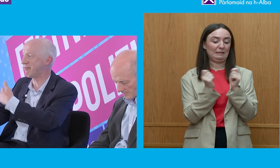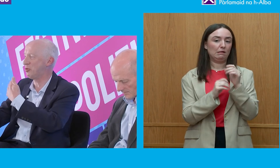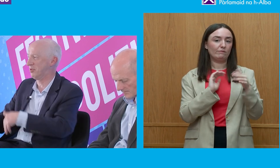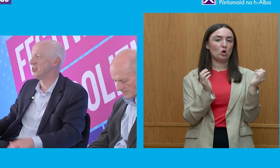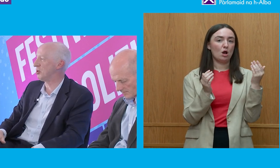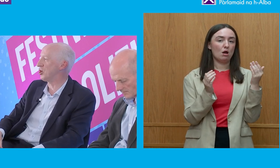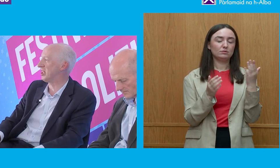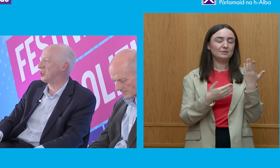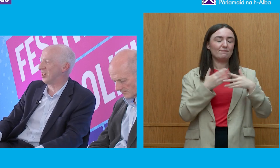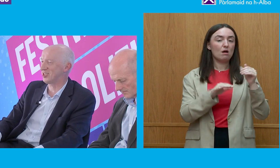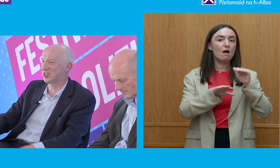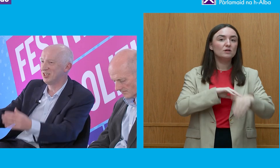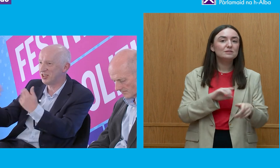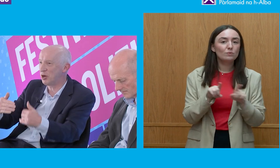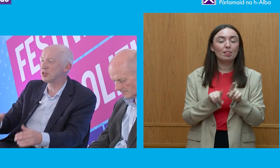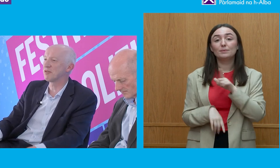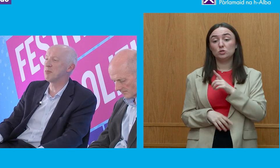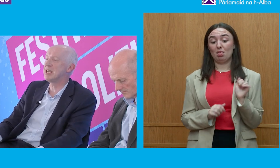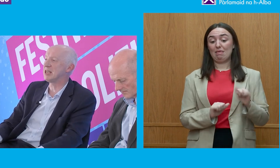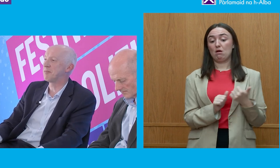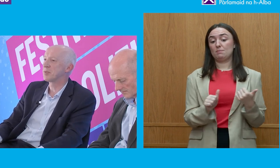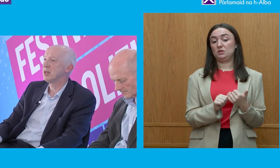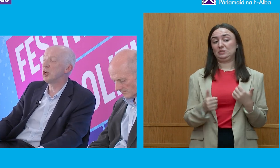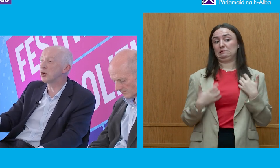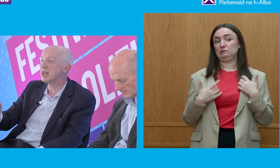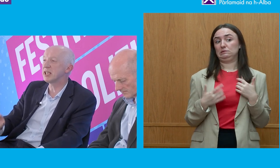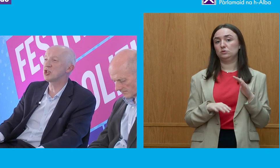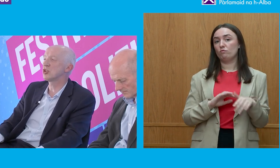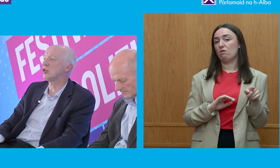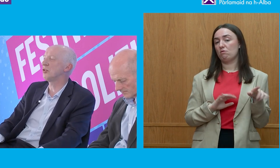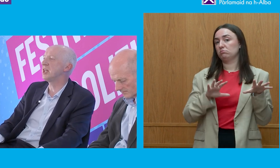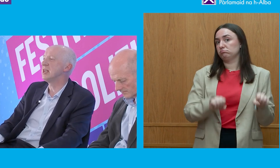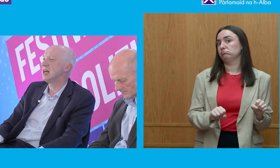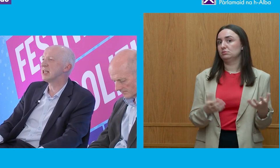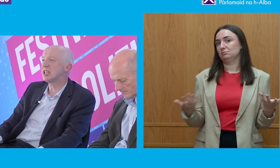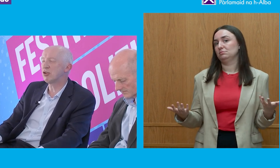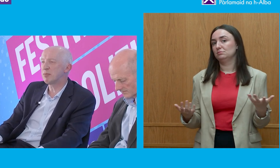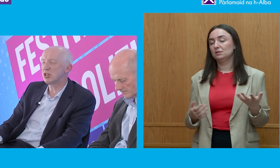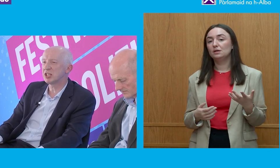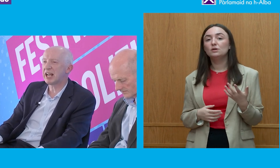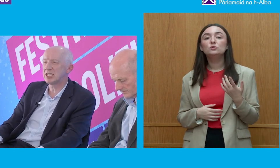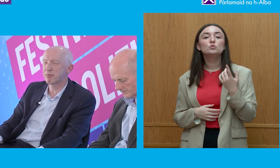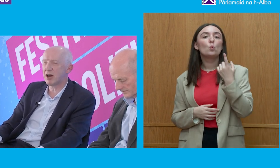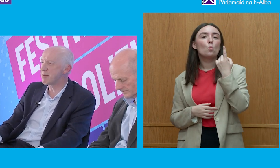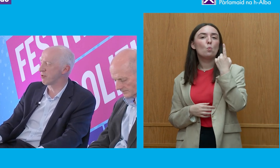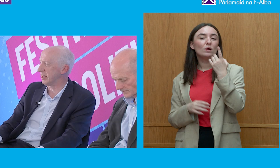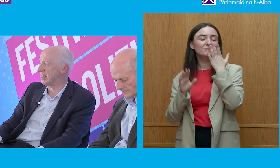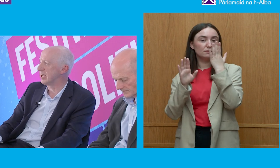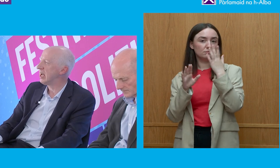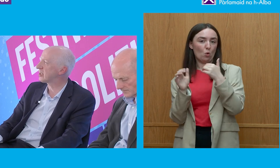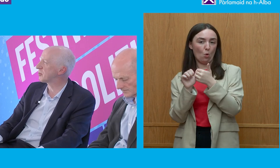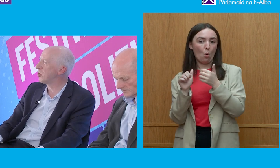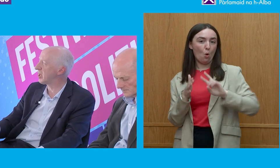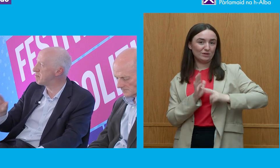revealing their own commercial interests, the owners of the media. An organisation called the Secret Commissions and Anti-Bribery